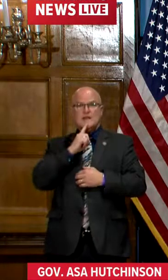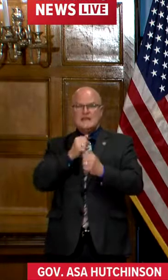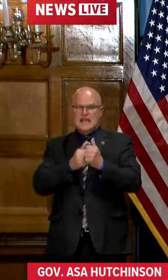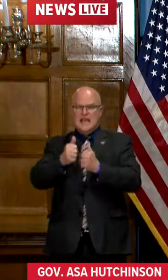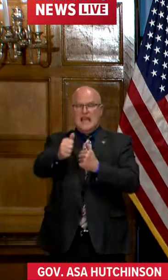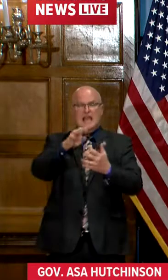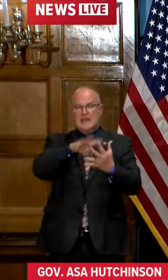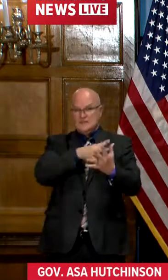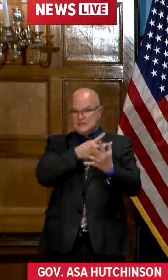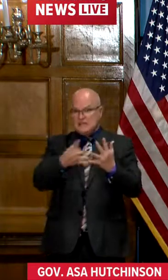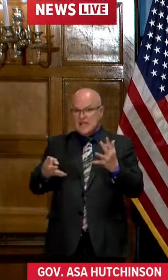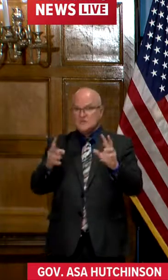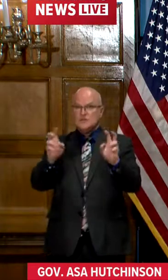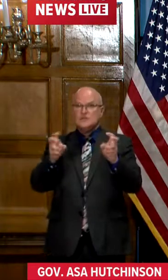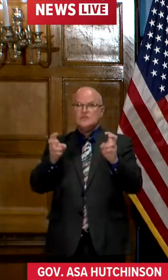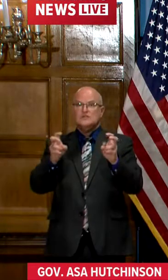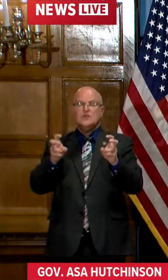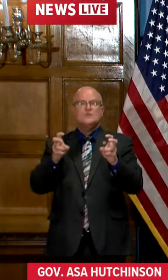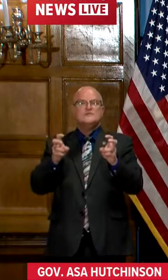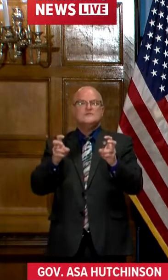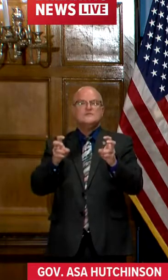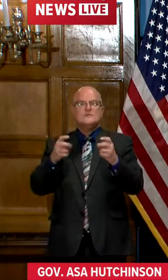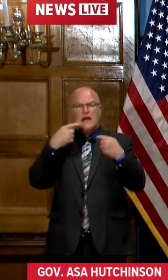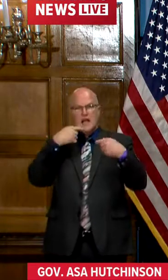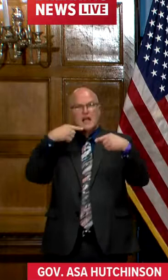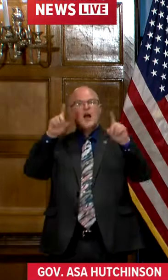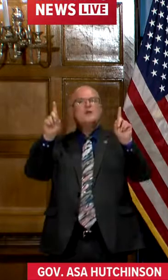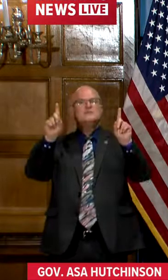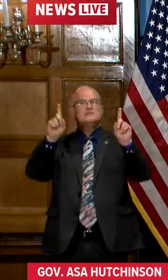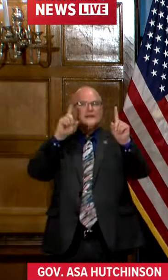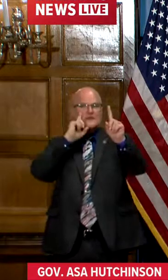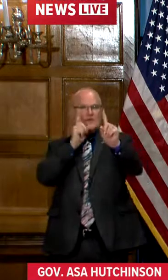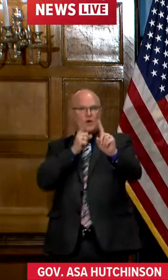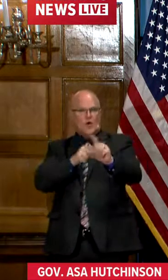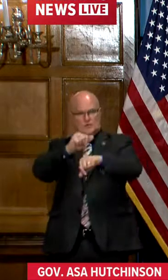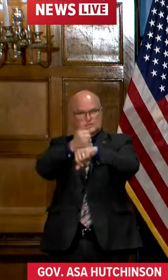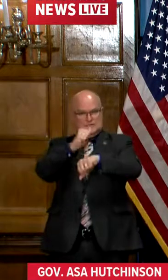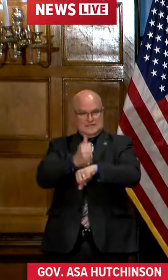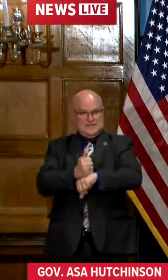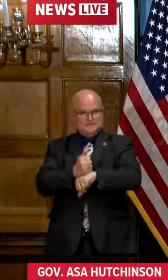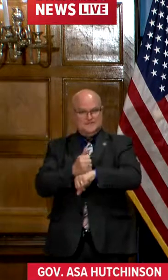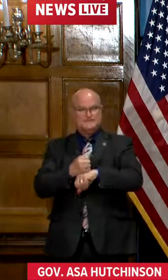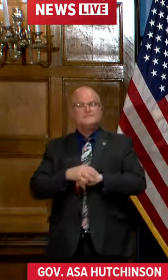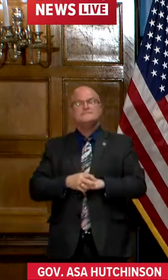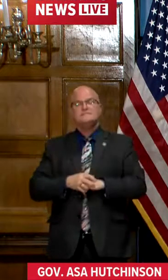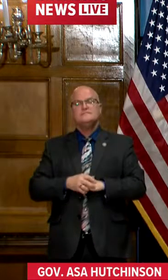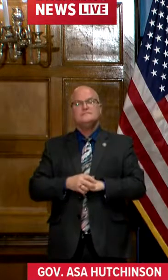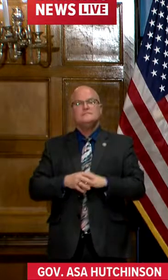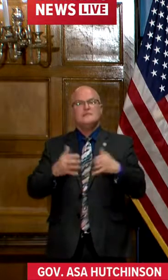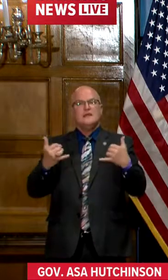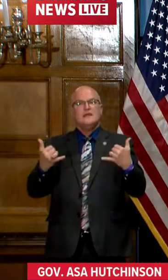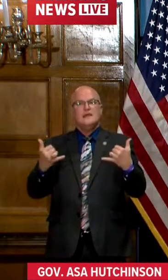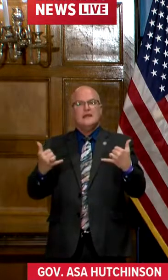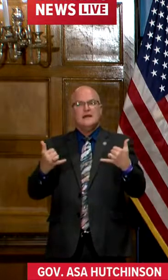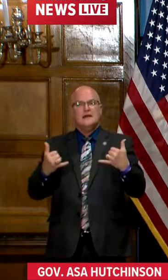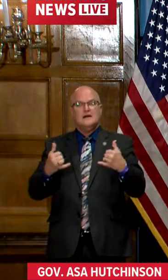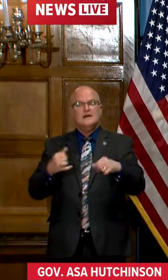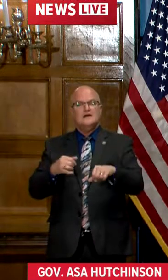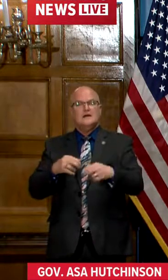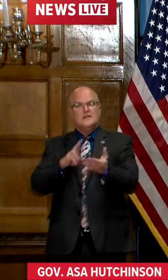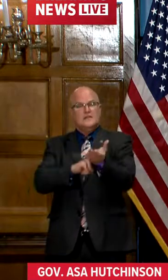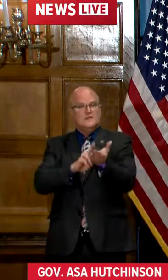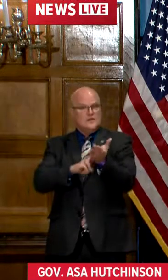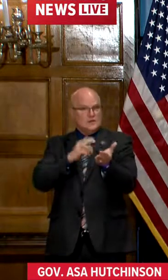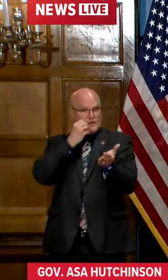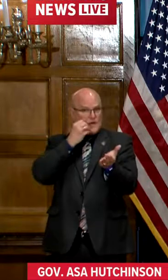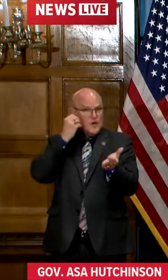schedule in terms of accomplishing those goals. Now, in terms of the long-term care